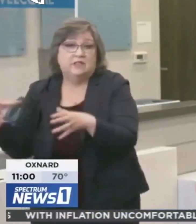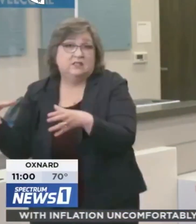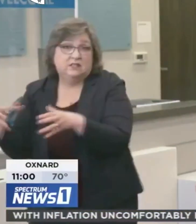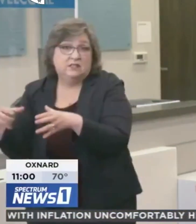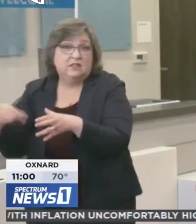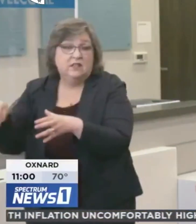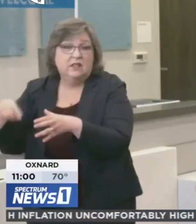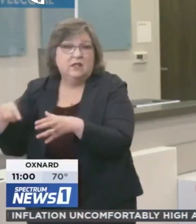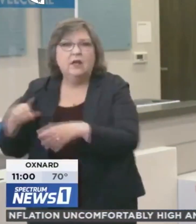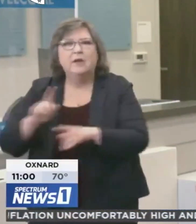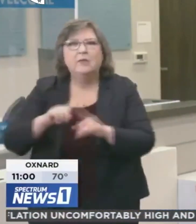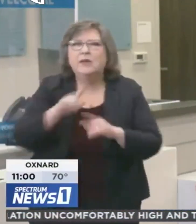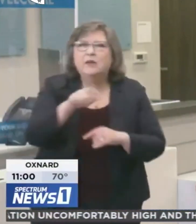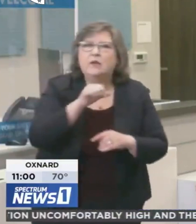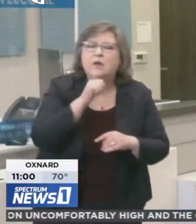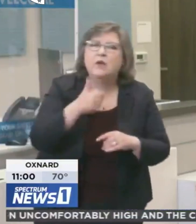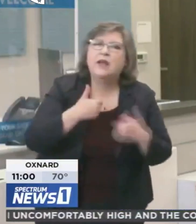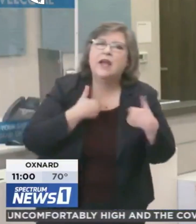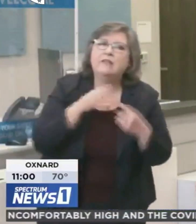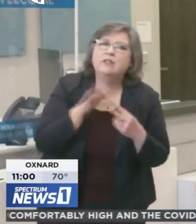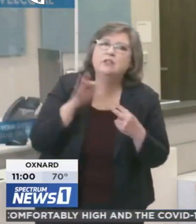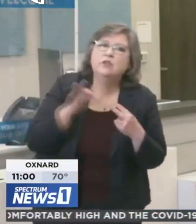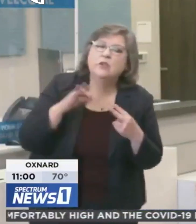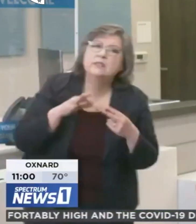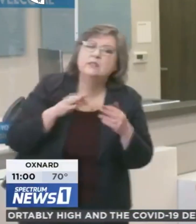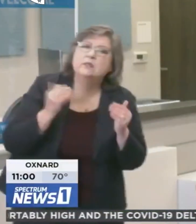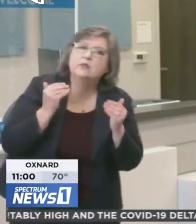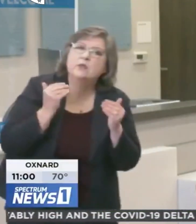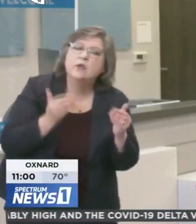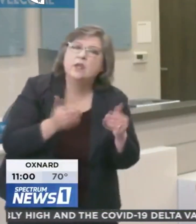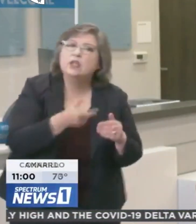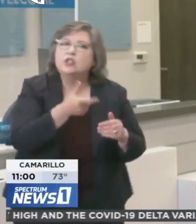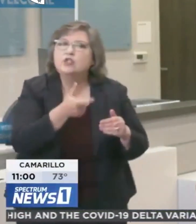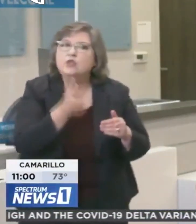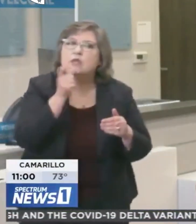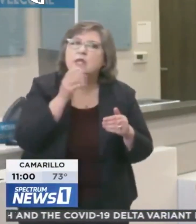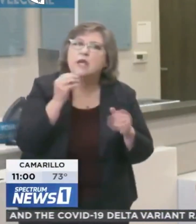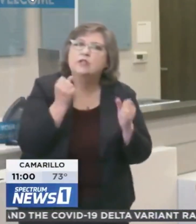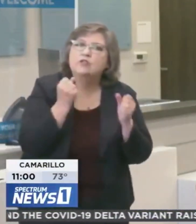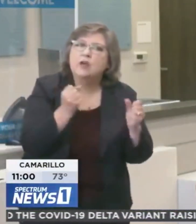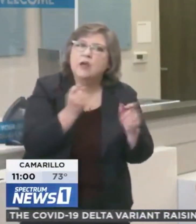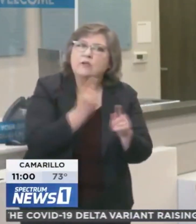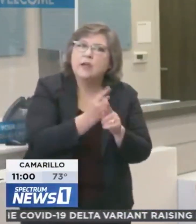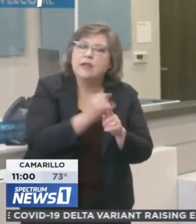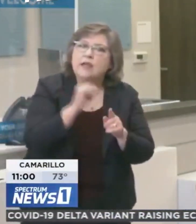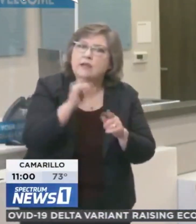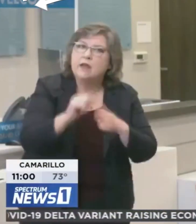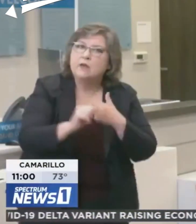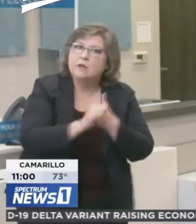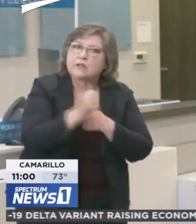to go out and drink and drive and put everybody else's lives at risk. That's the equivalent